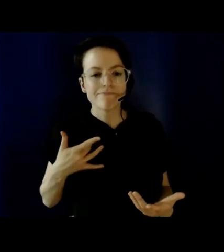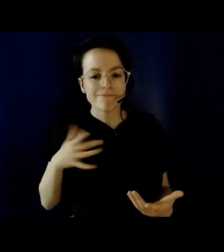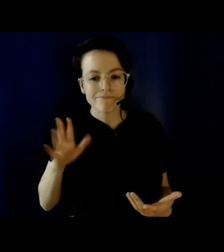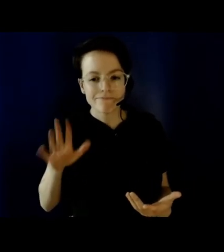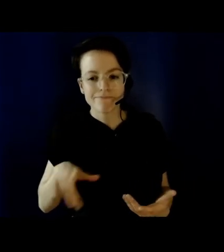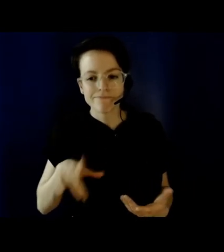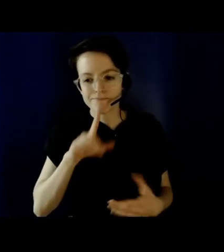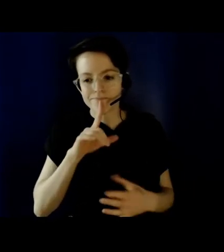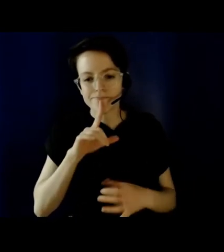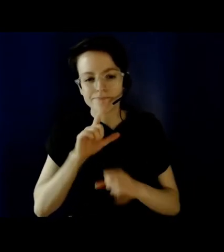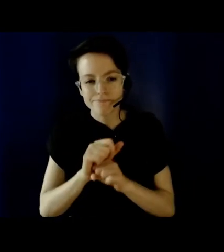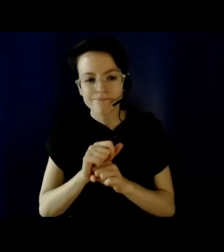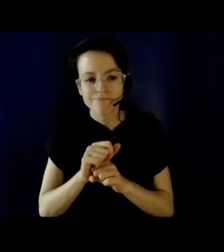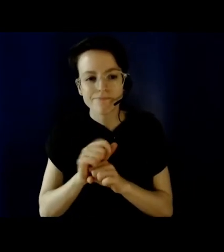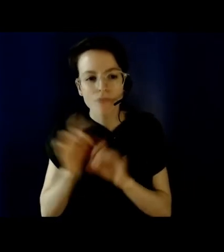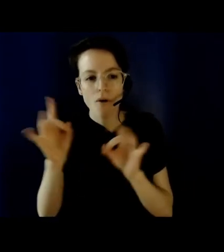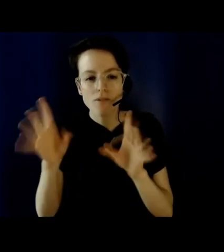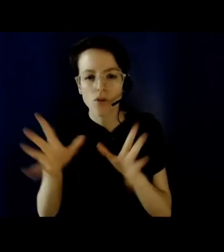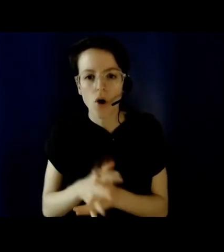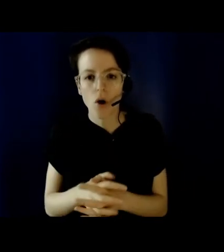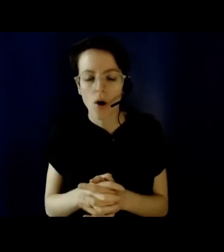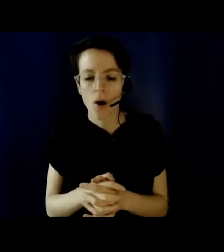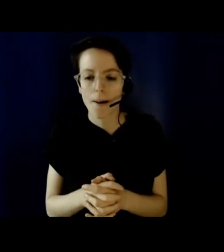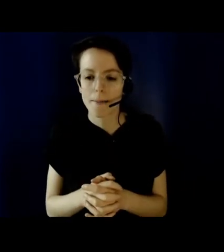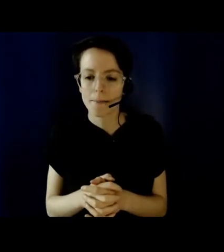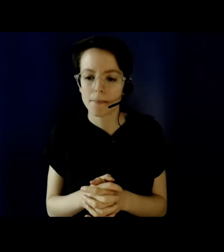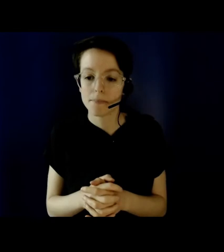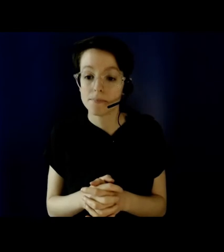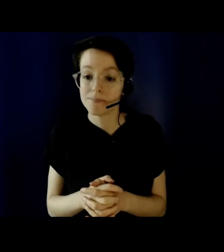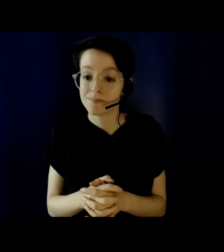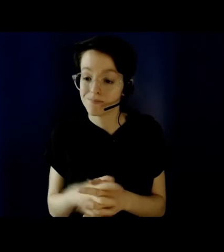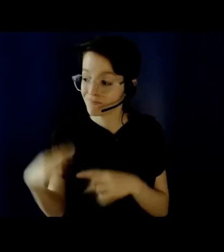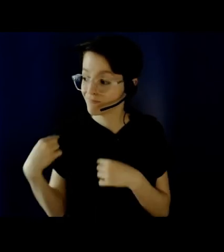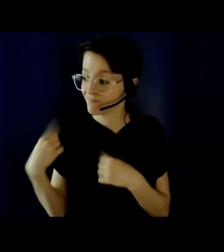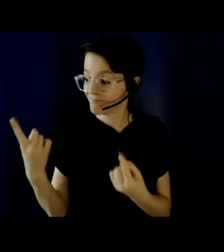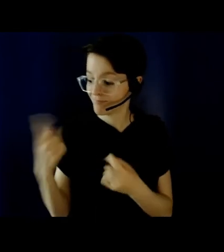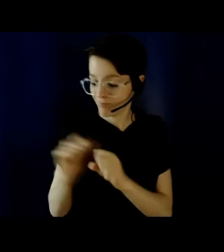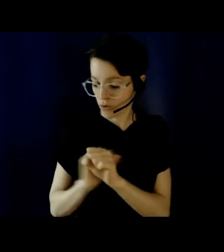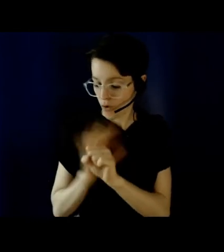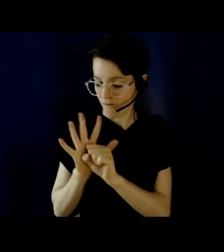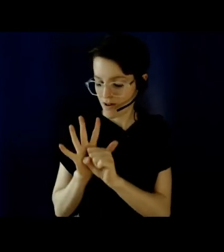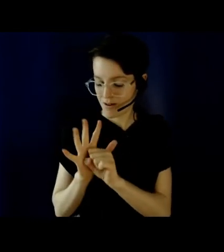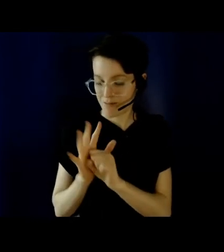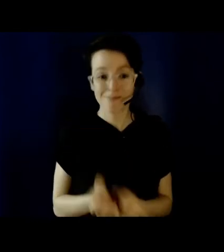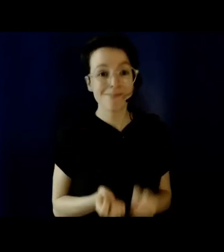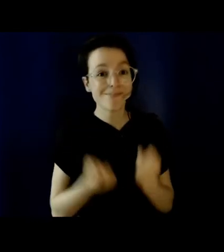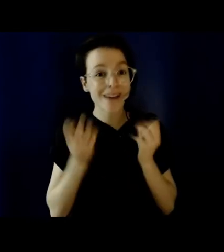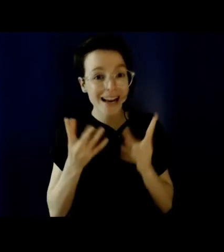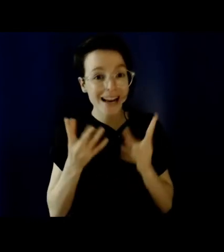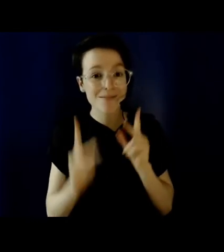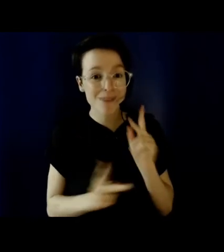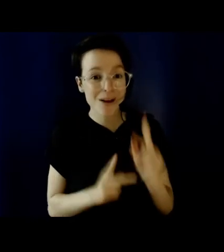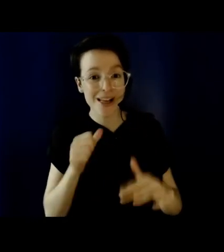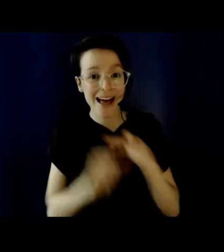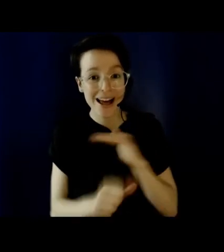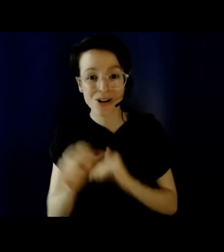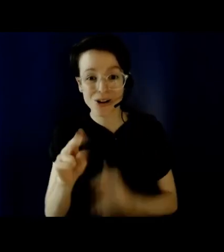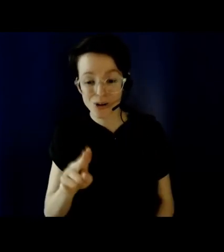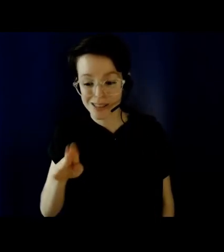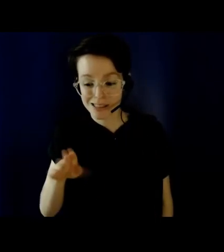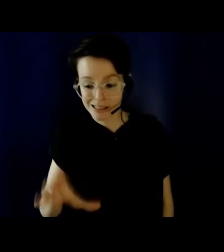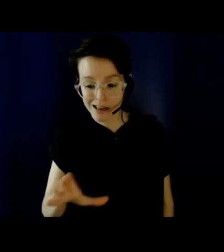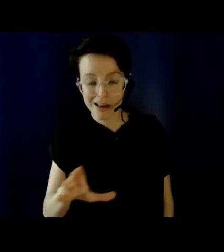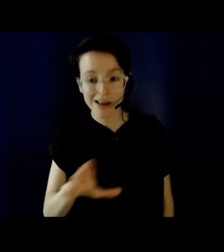During the pandemic, a lot of disabled people at UBC, for the very first time in our careers, felt genuinely